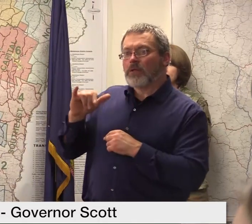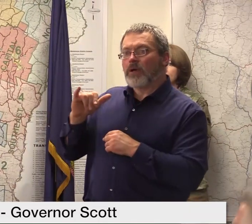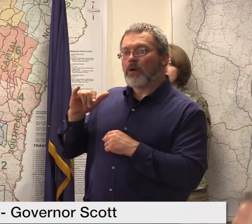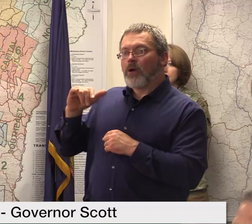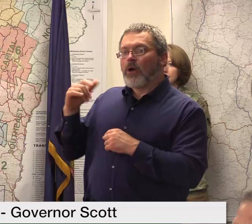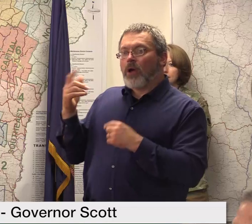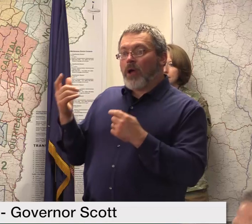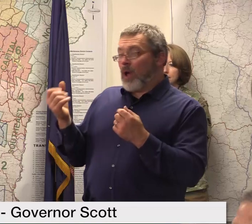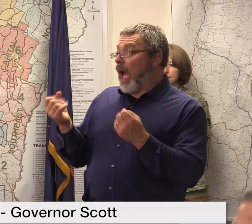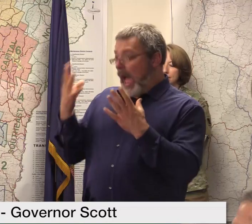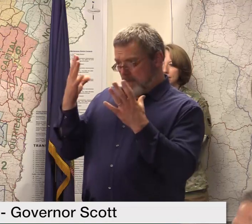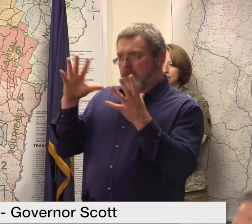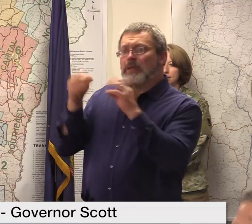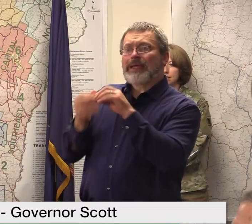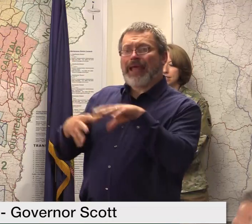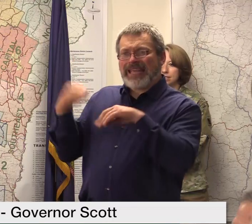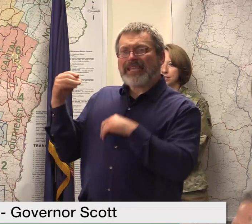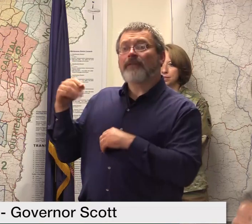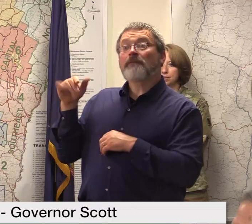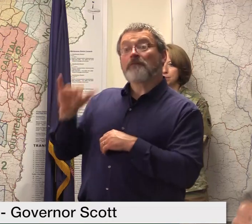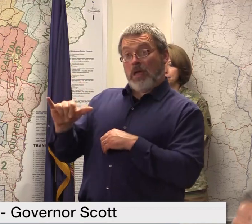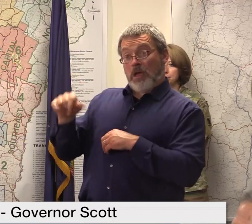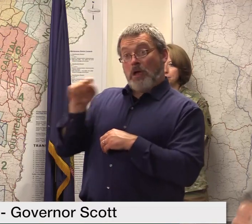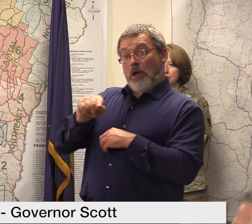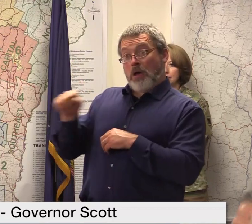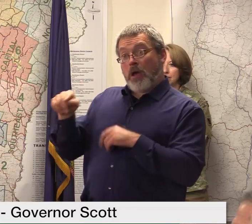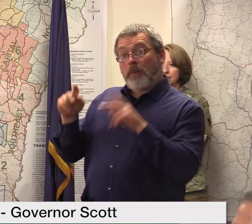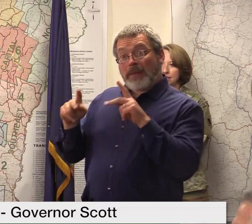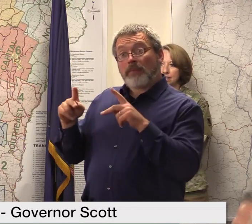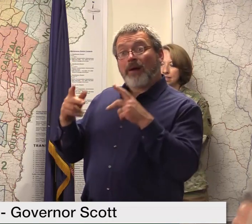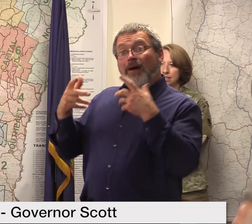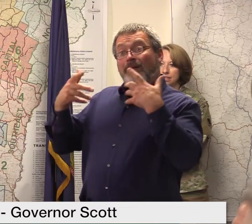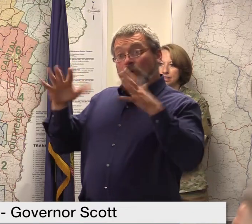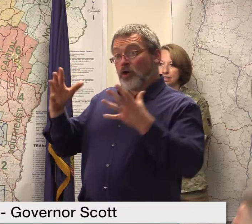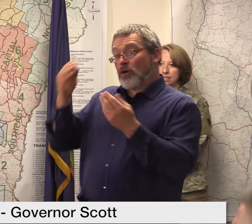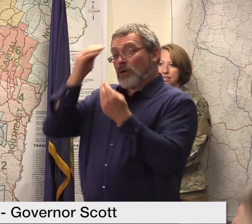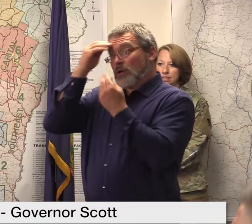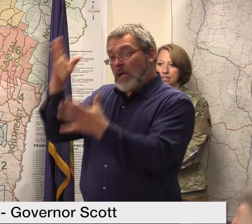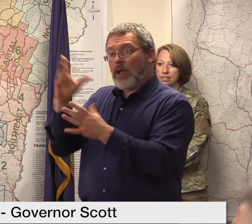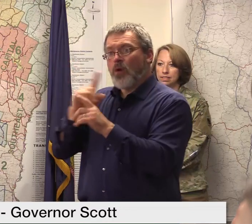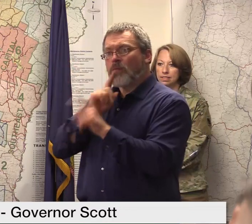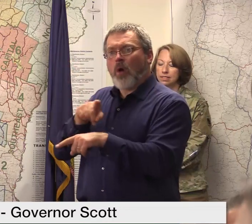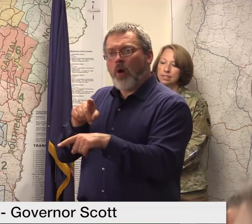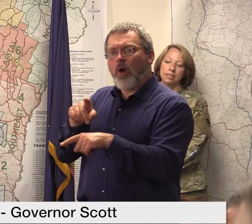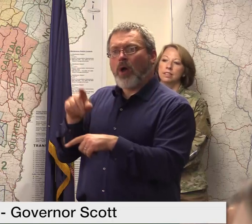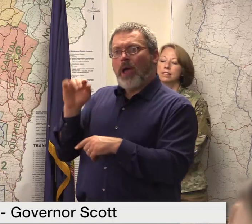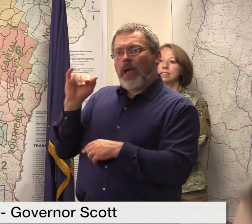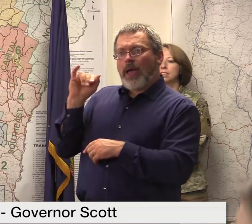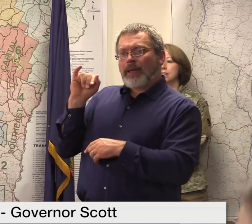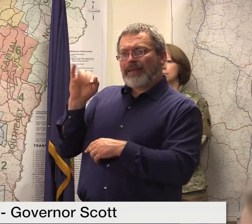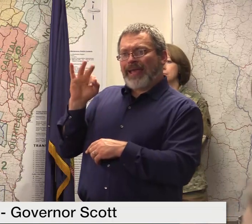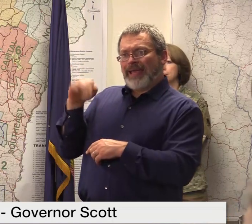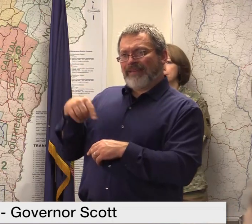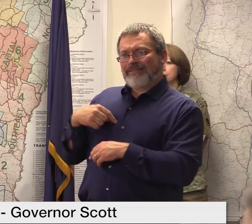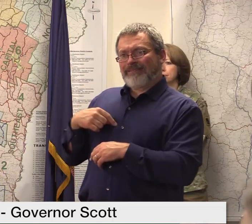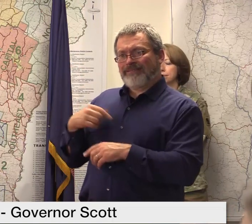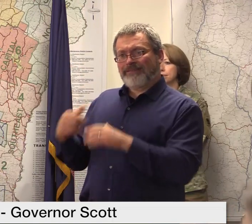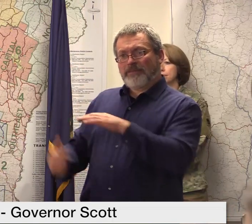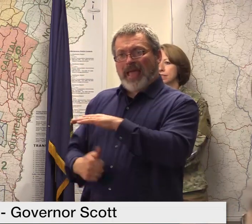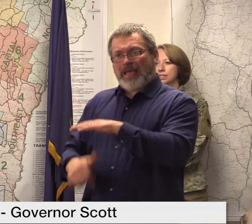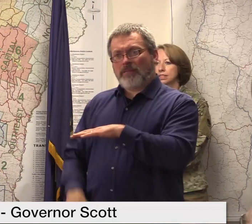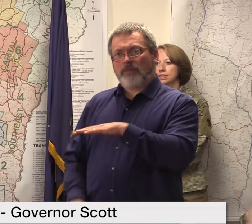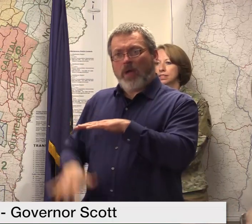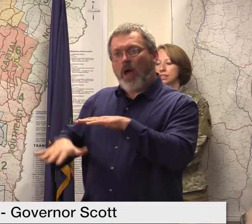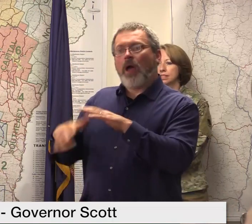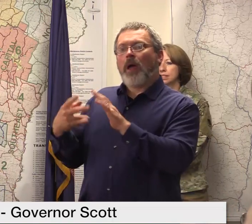state hesitant to report damages because they're worried about having to leave their homes is there any form of long term plan on housing people if